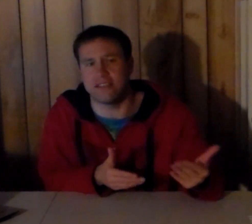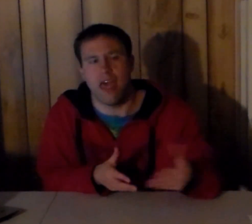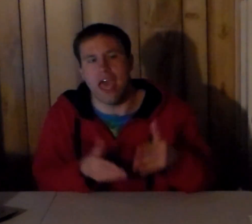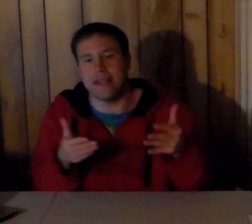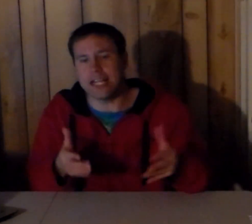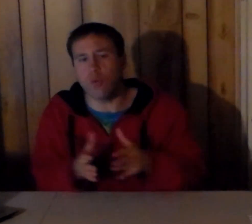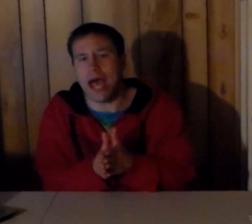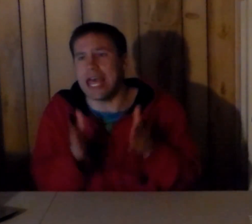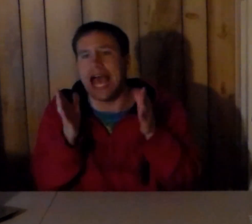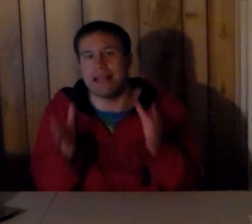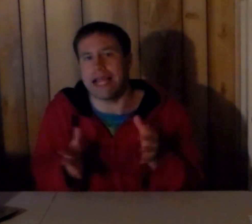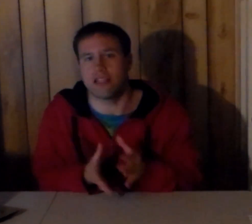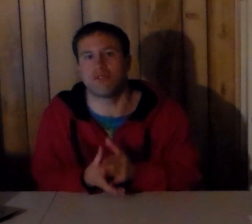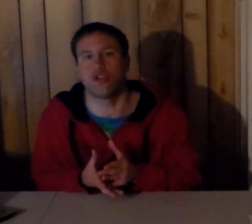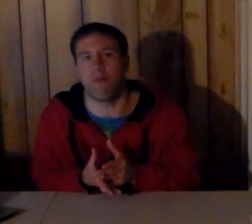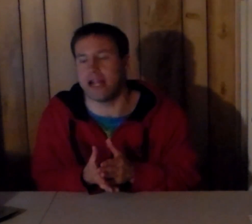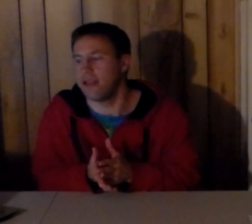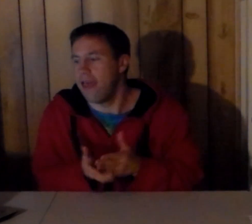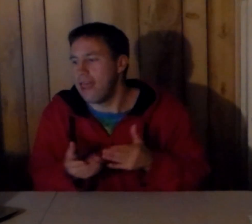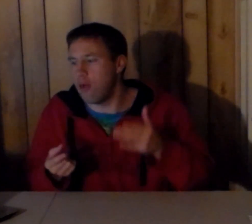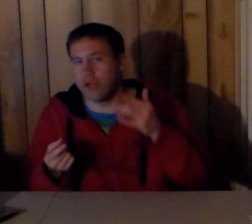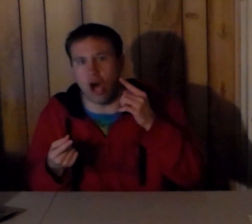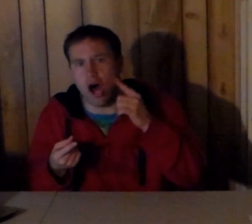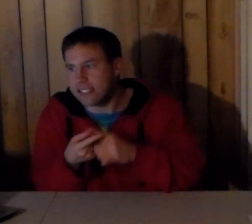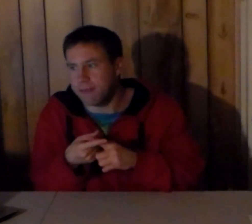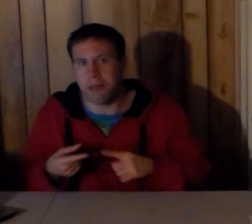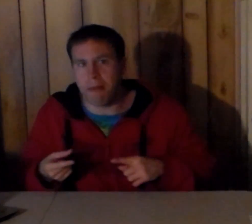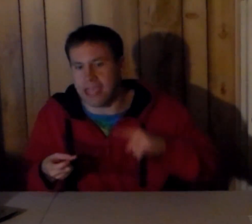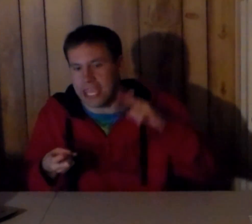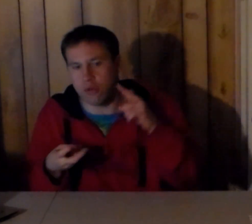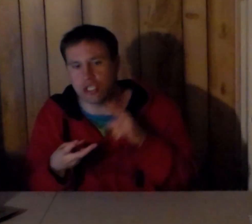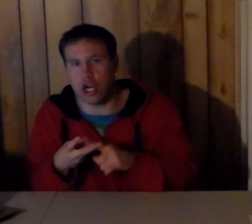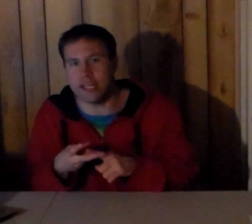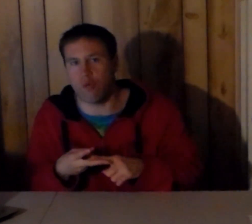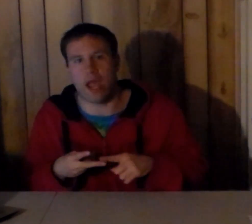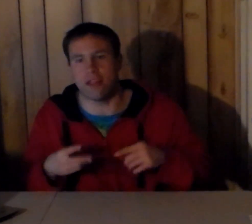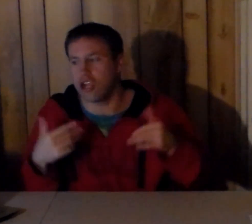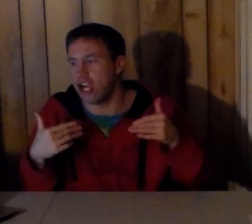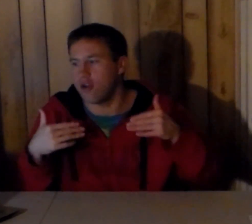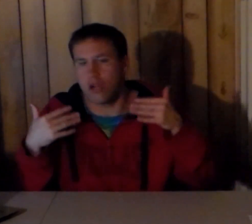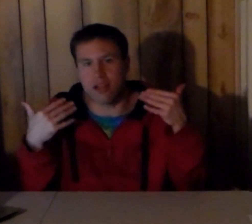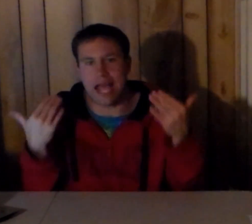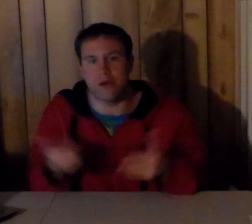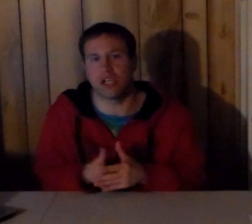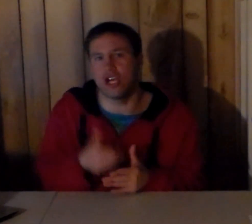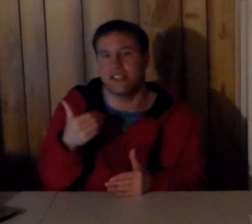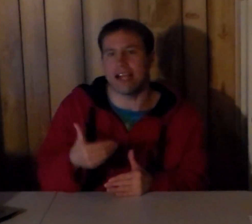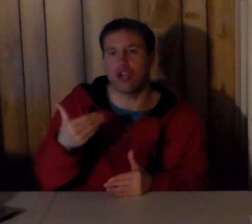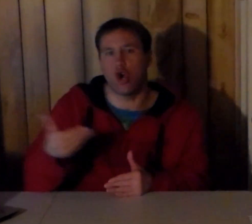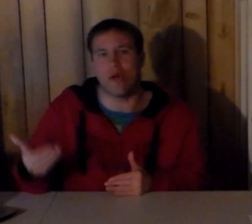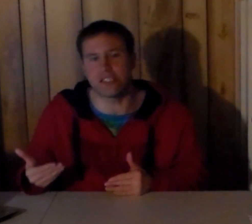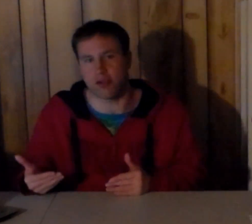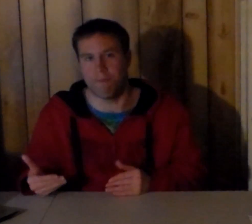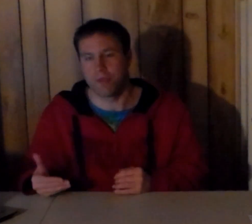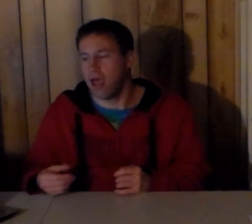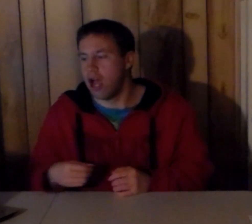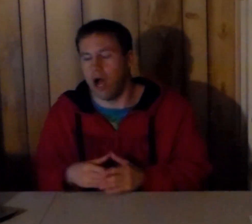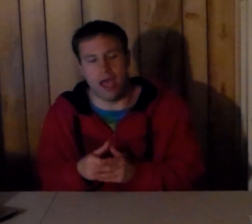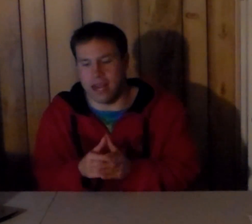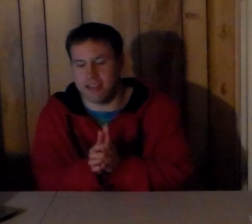is and that's why i liked him so much he was awesome on the mic he was good in the ring the good the guy was a good technical wrestler and